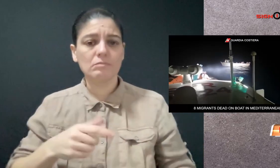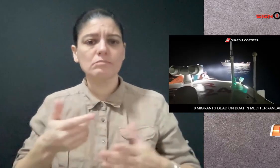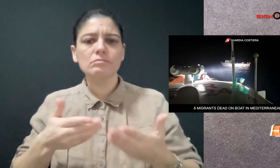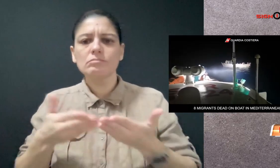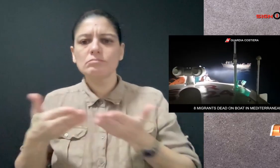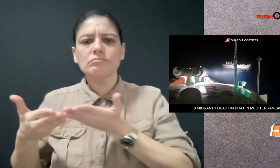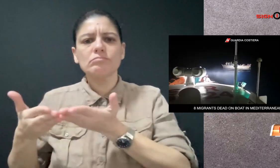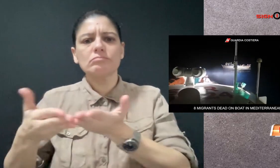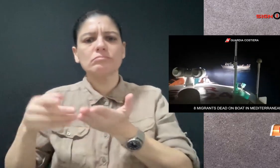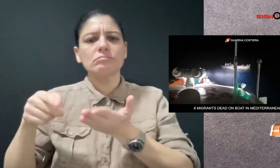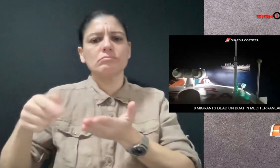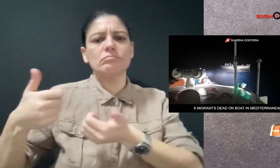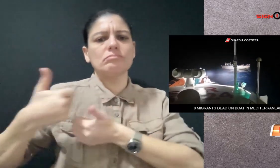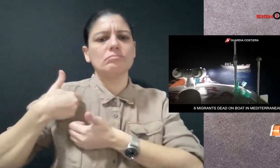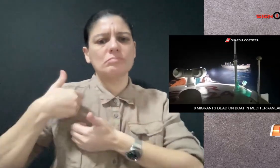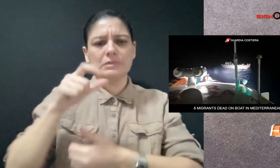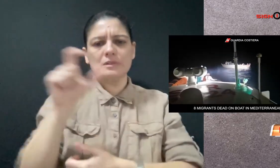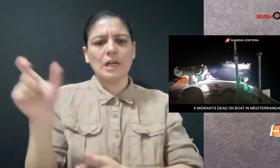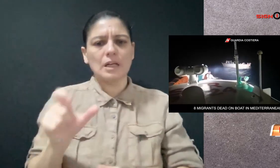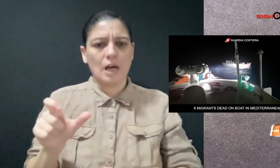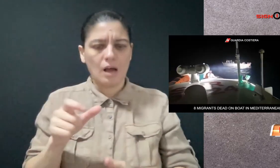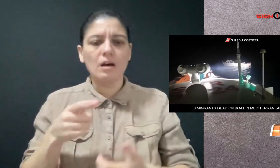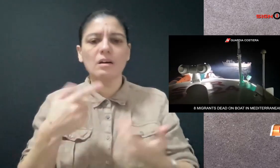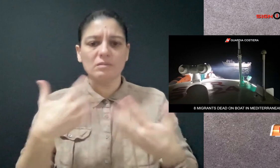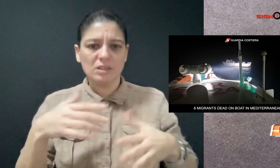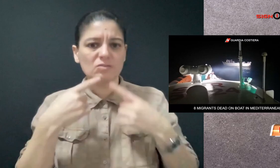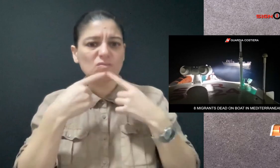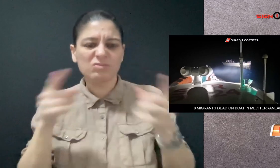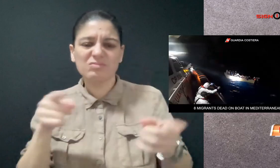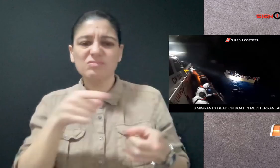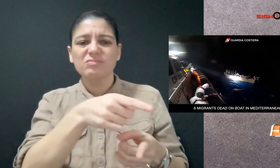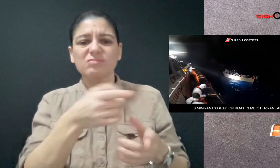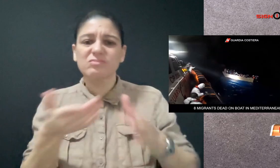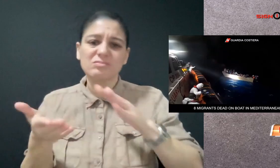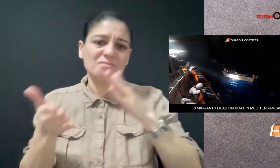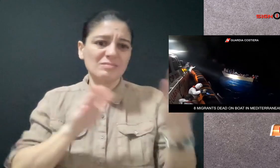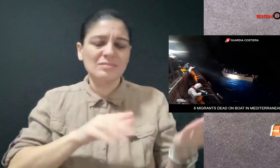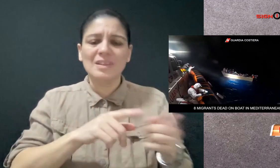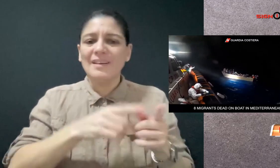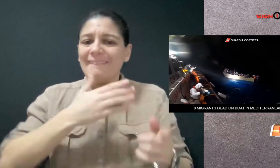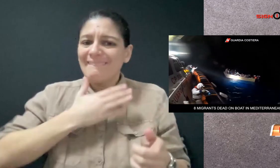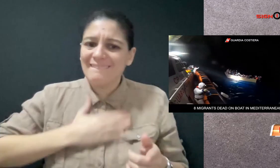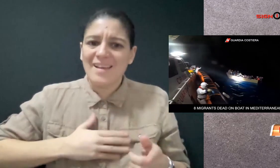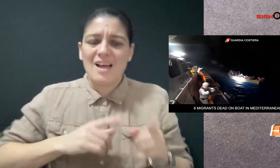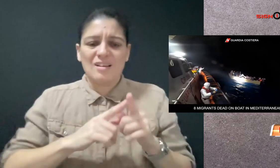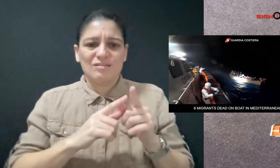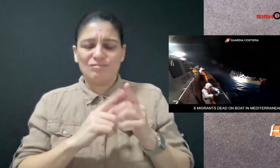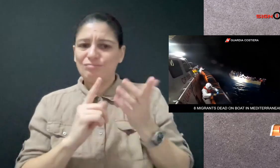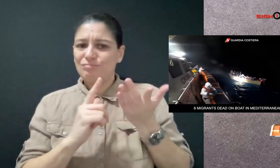The Italian Coast Guard said they died trying